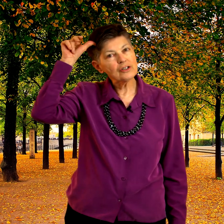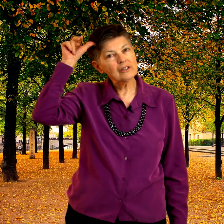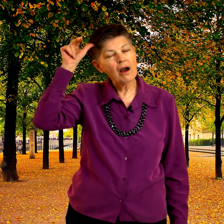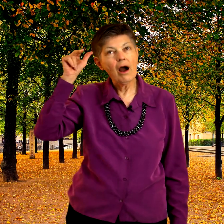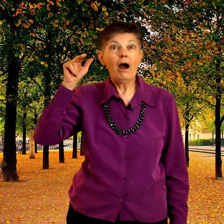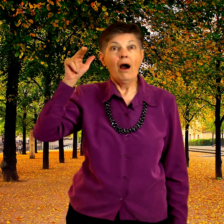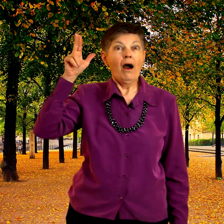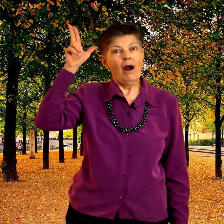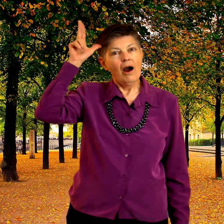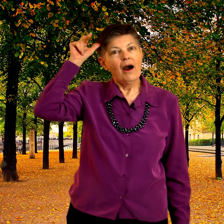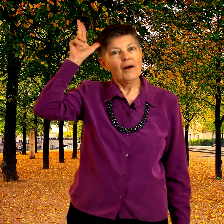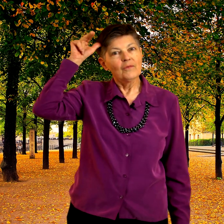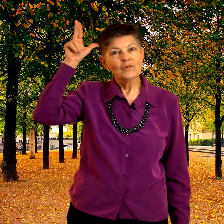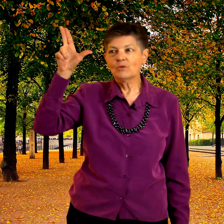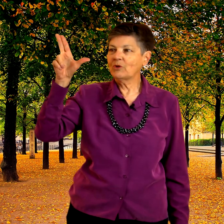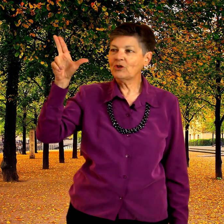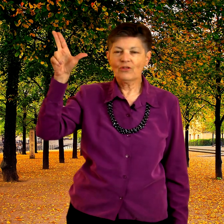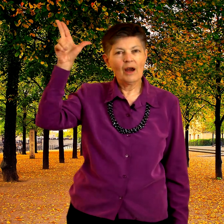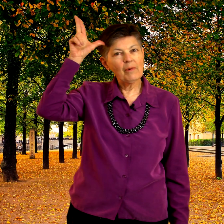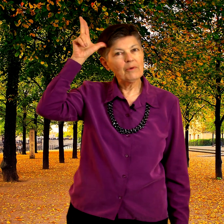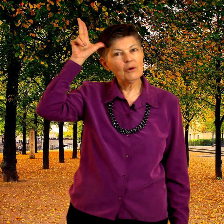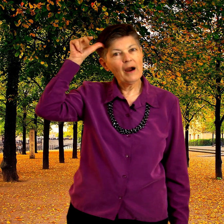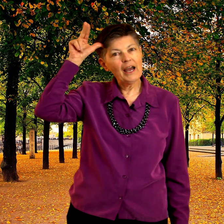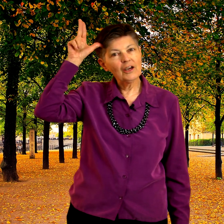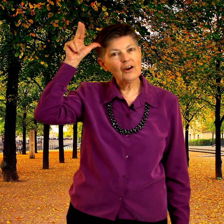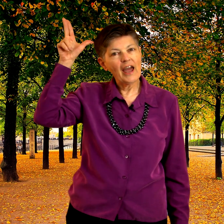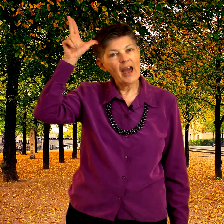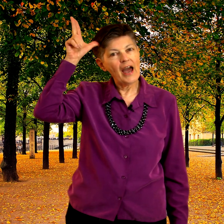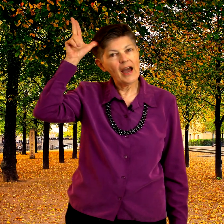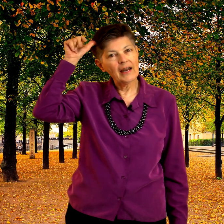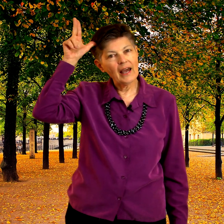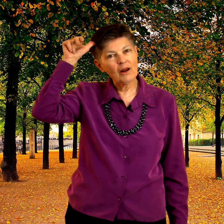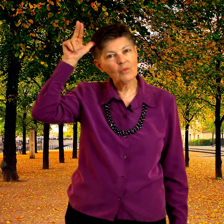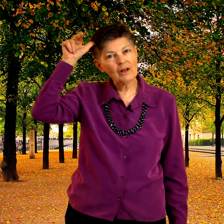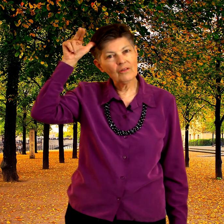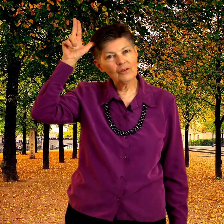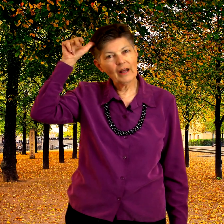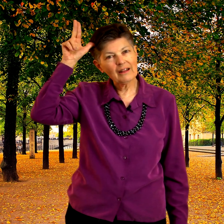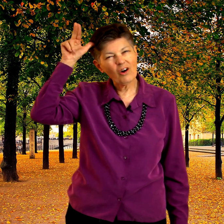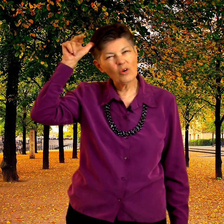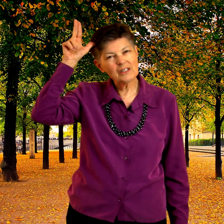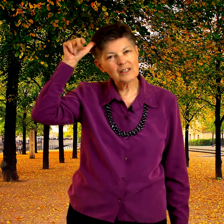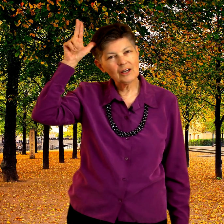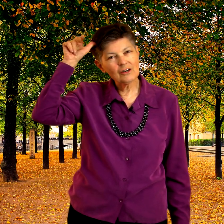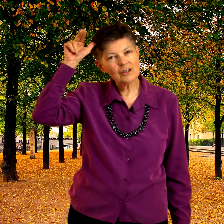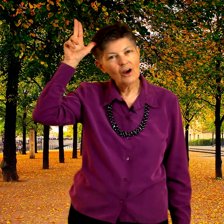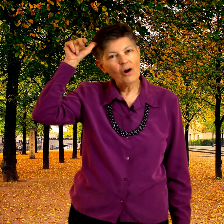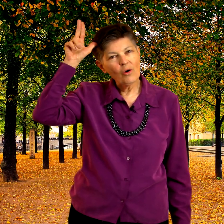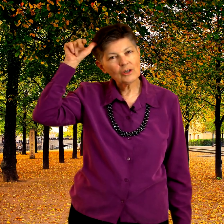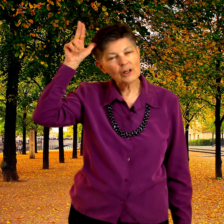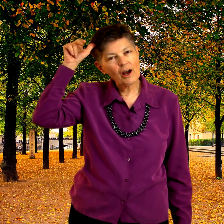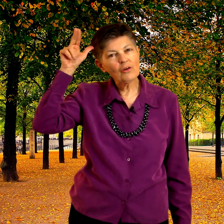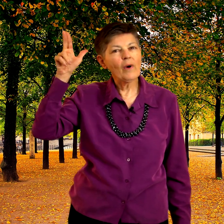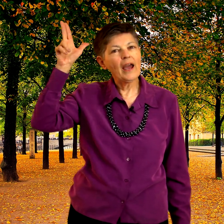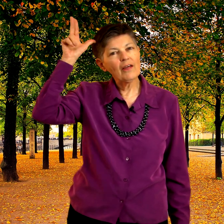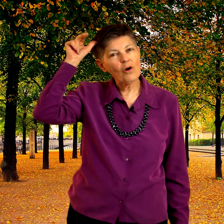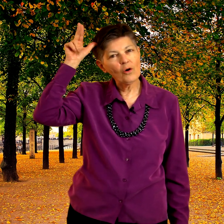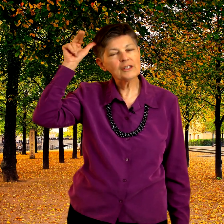put your thumb up here by your head and we go like the horse's ears horse along the way the horse